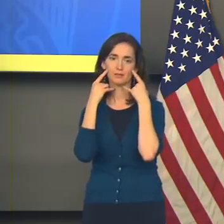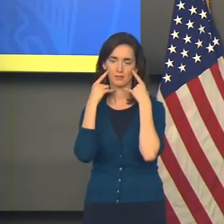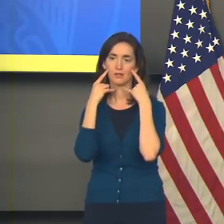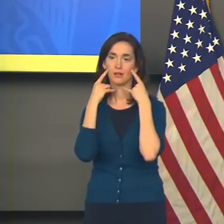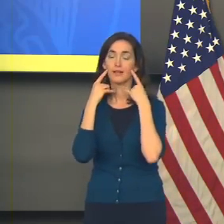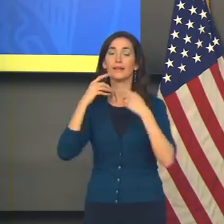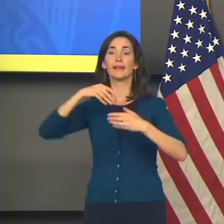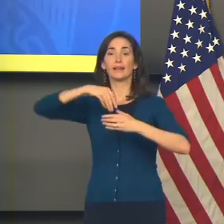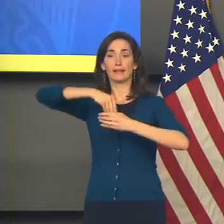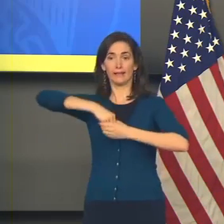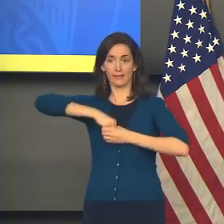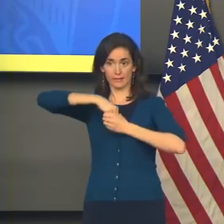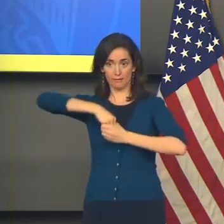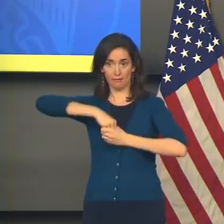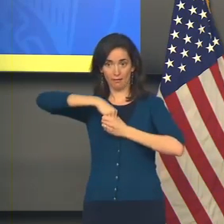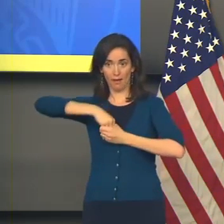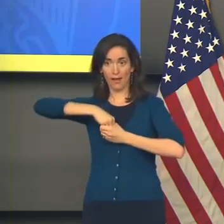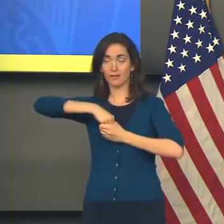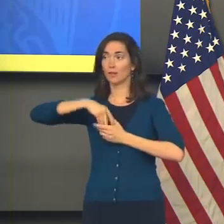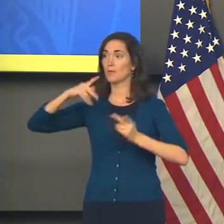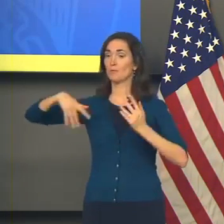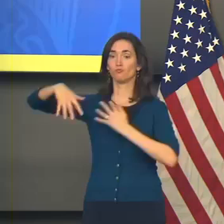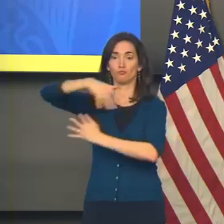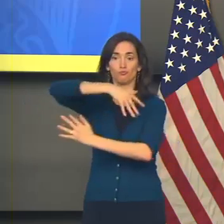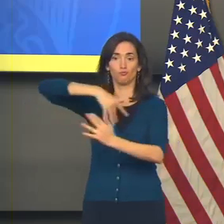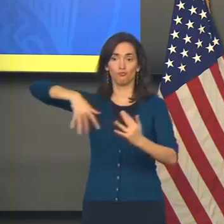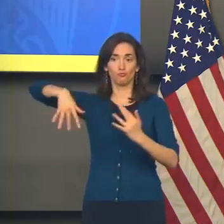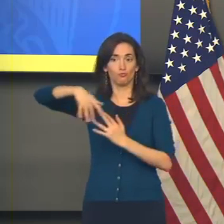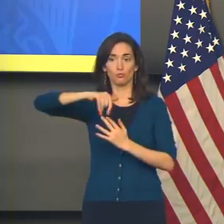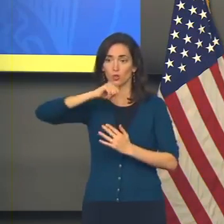you are indoors in public spaces.